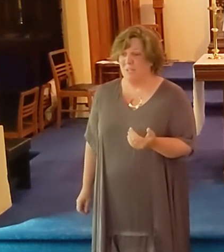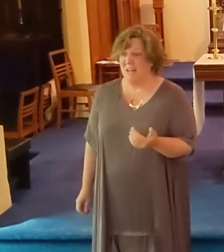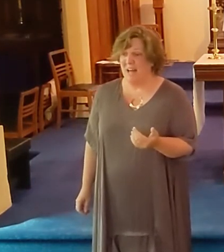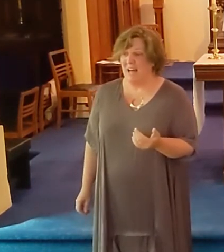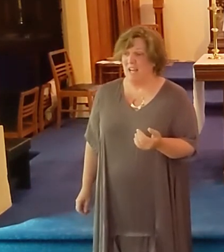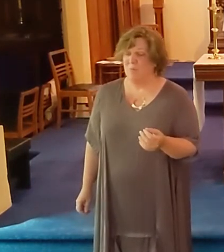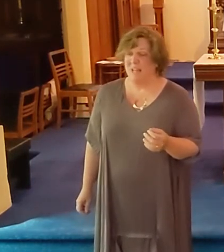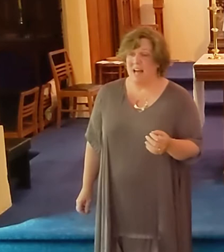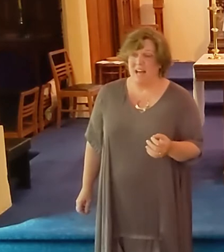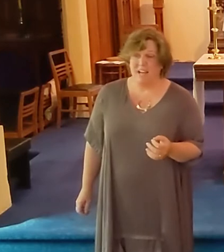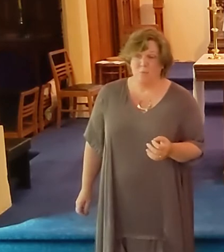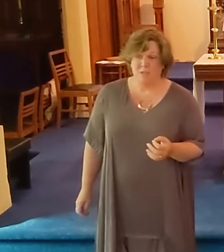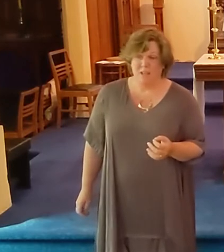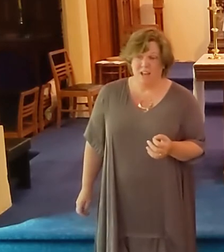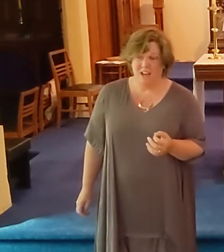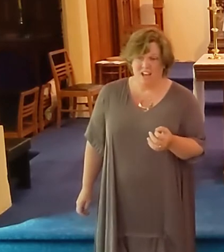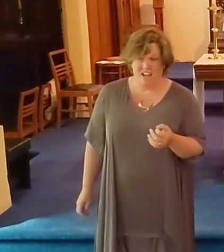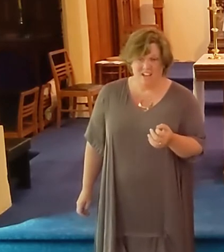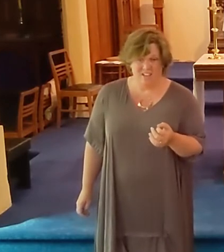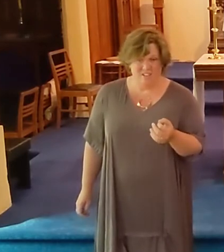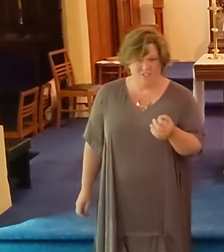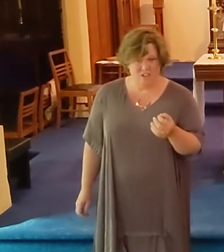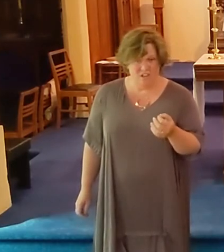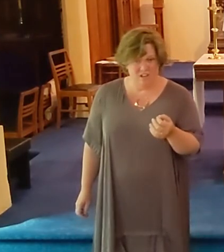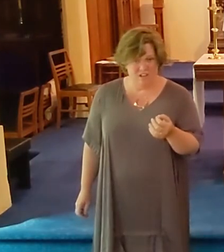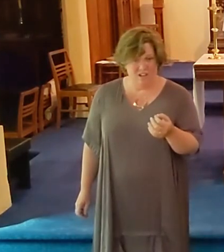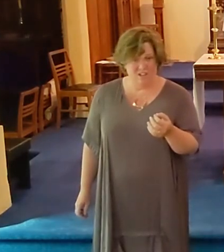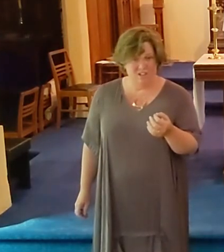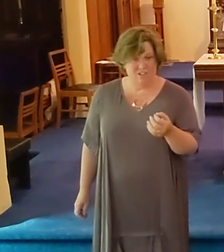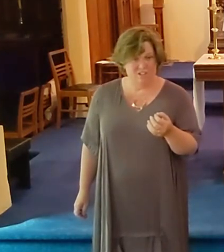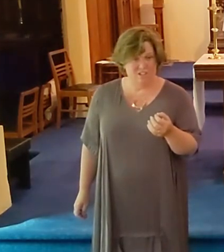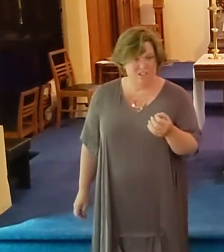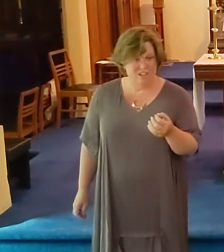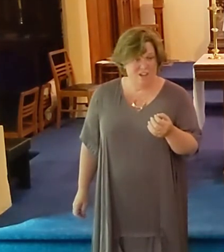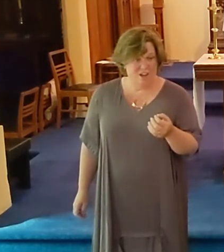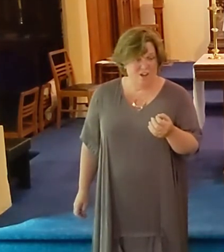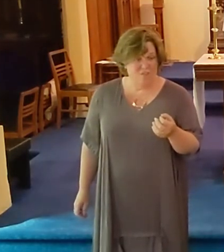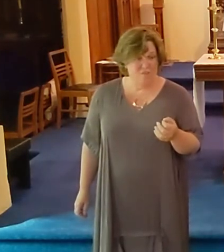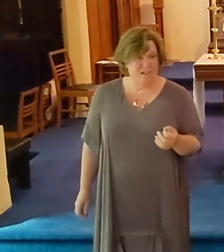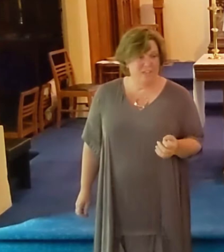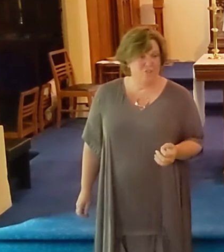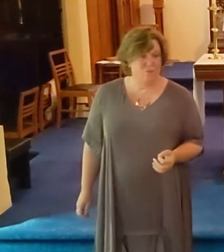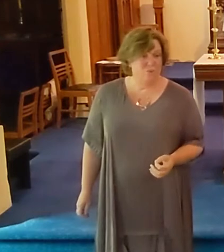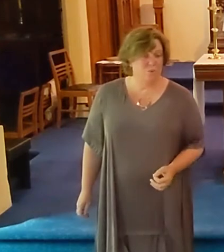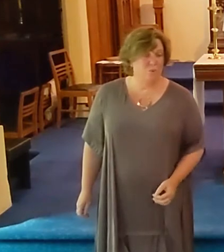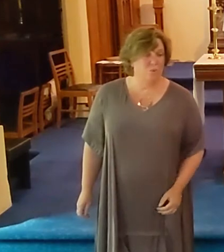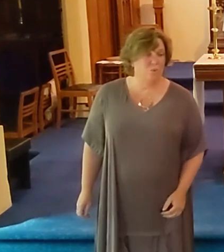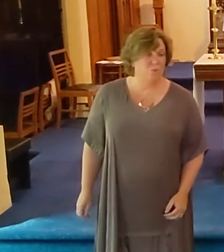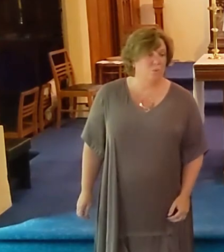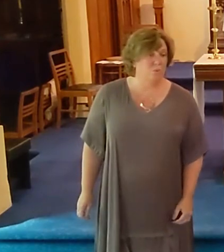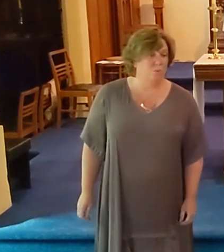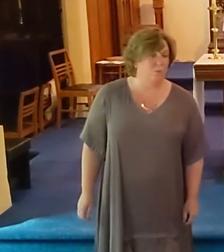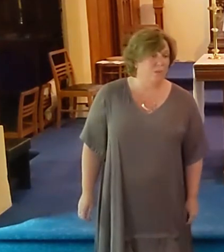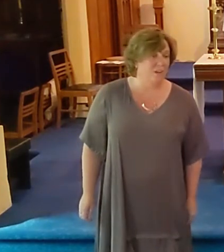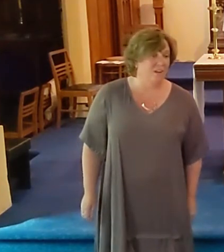Black, black, black is the color of my true